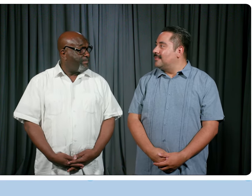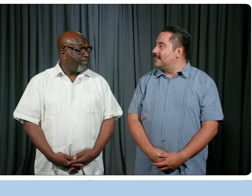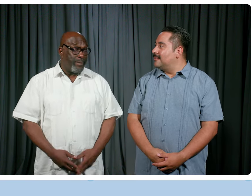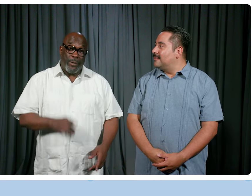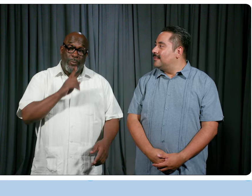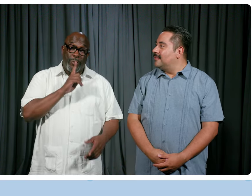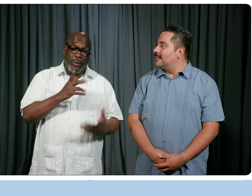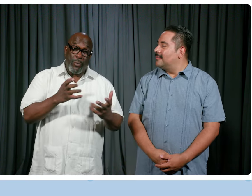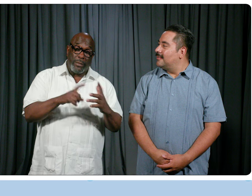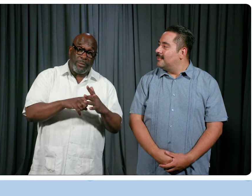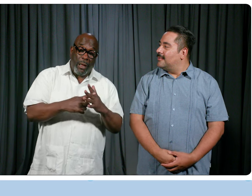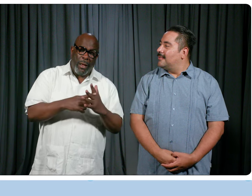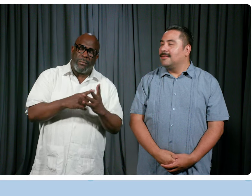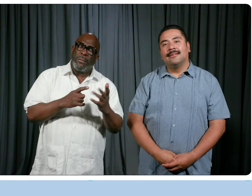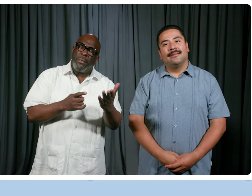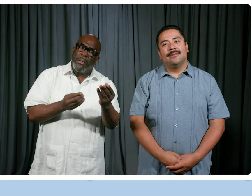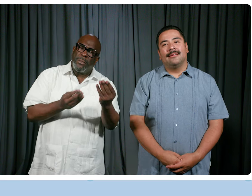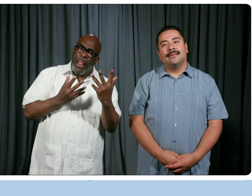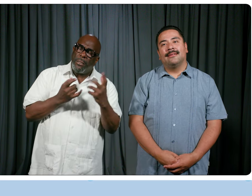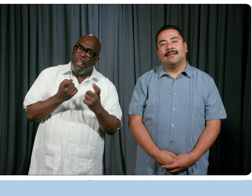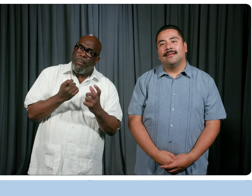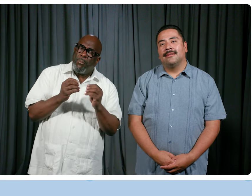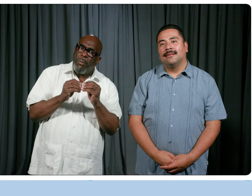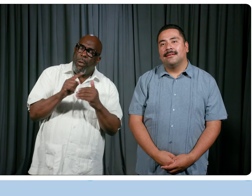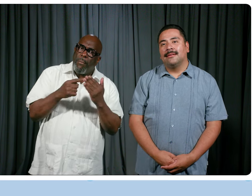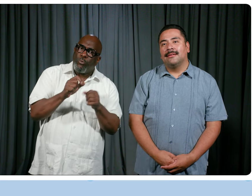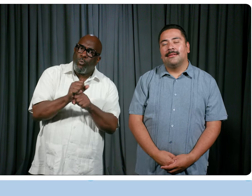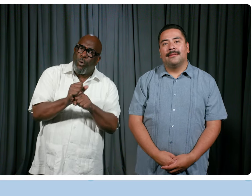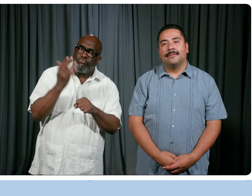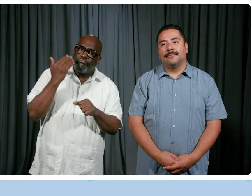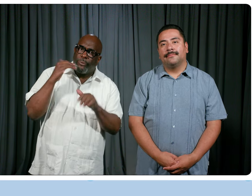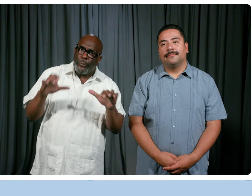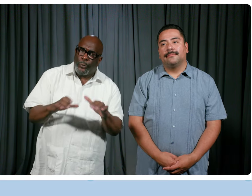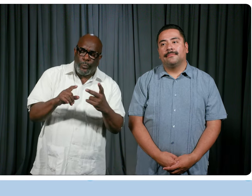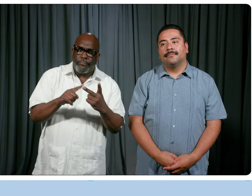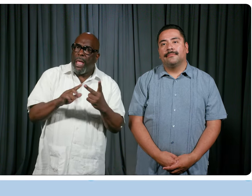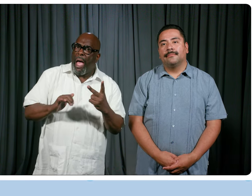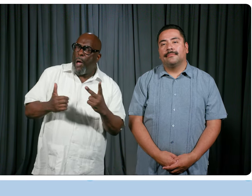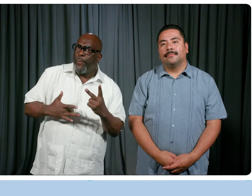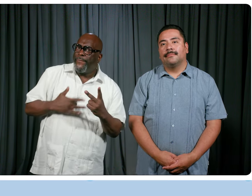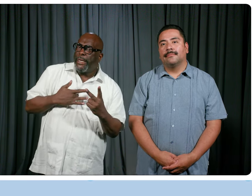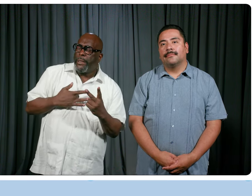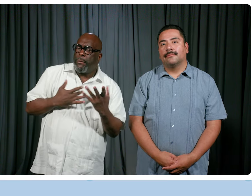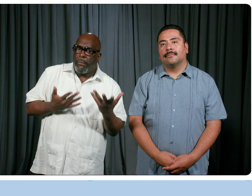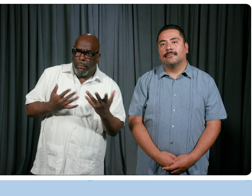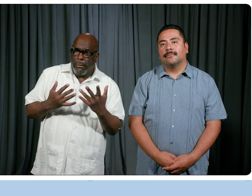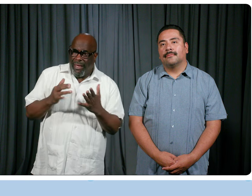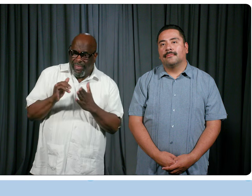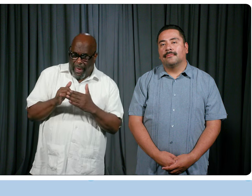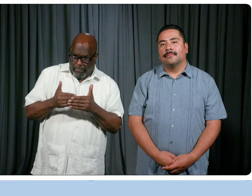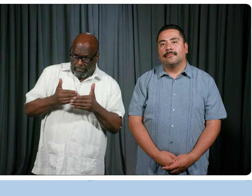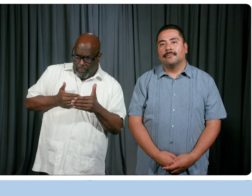really want to start off by learning a little bit about some of the work you've done previously and how you feel it has